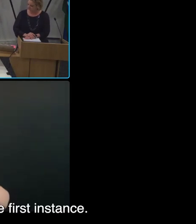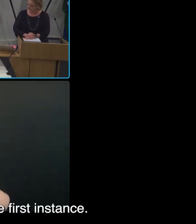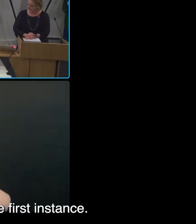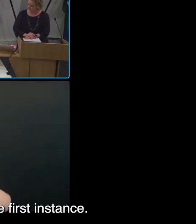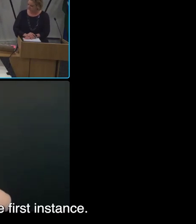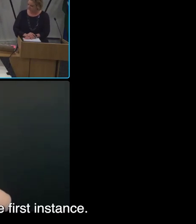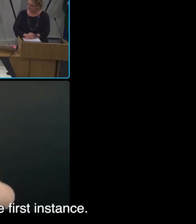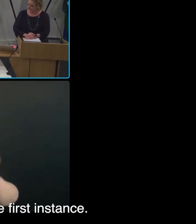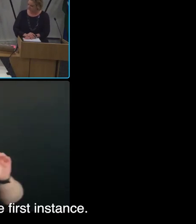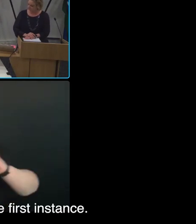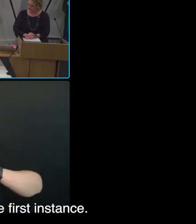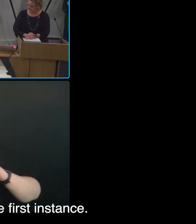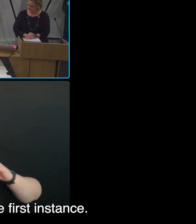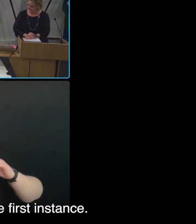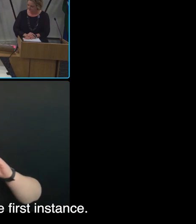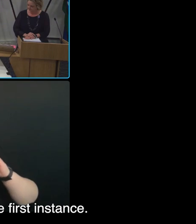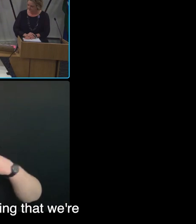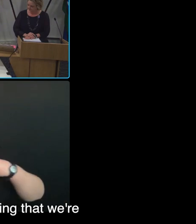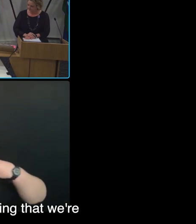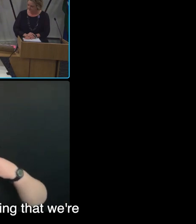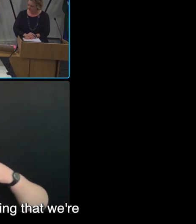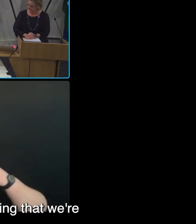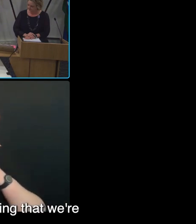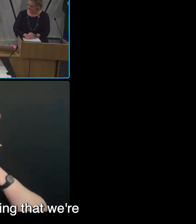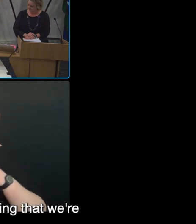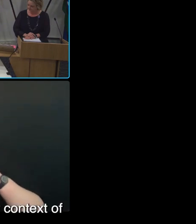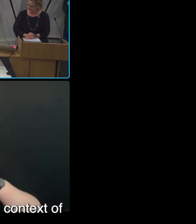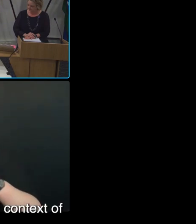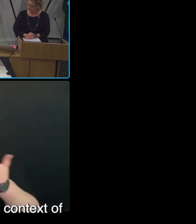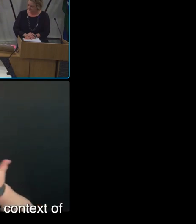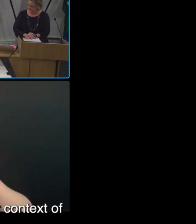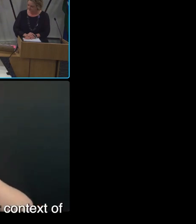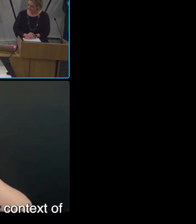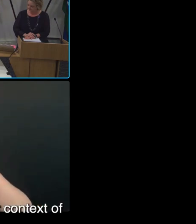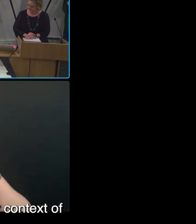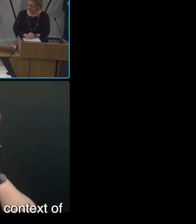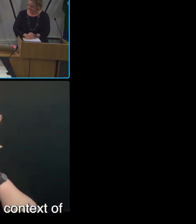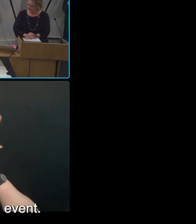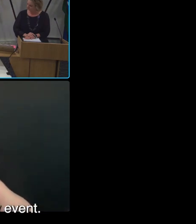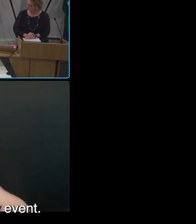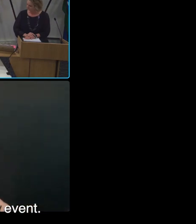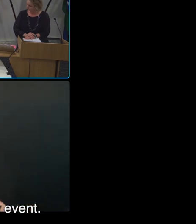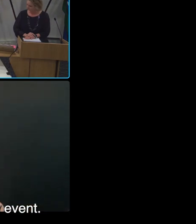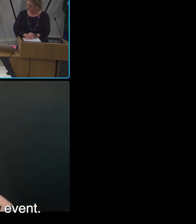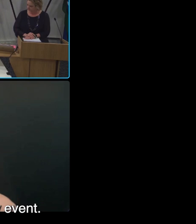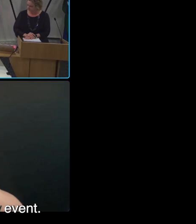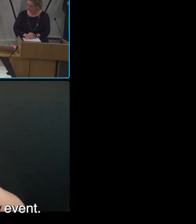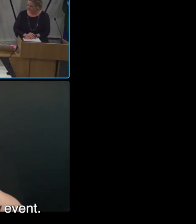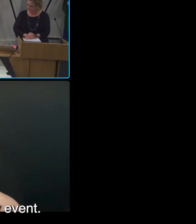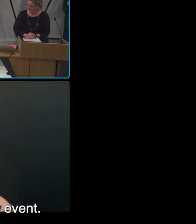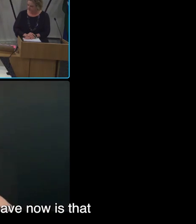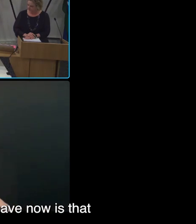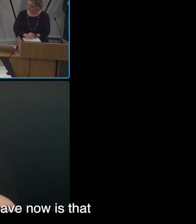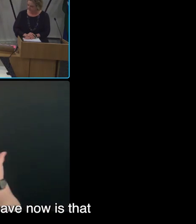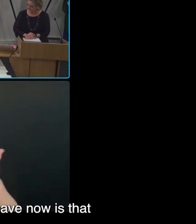So I can speak to that one in the first instance. And I know that this is something that we're talking about in the broader context of regulatory reform in any